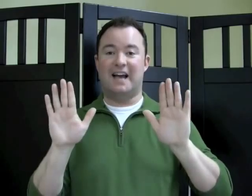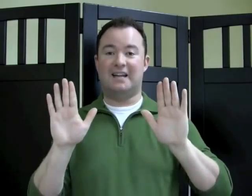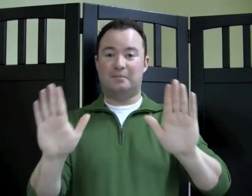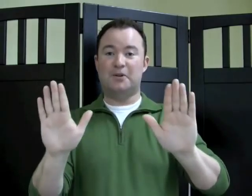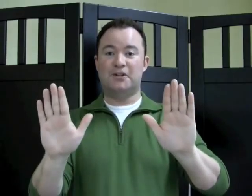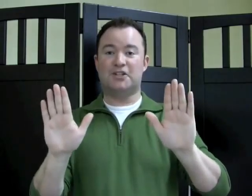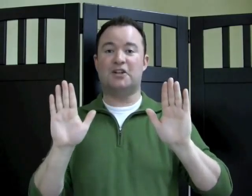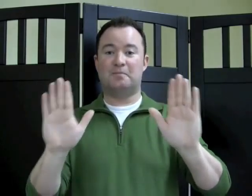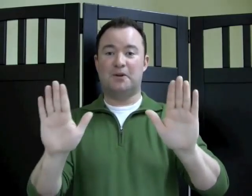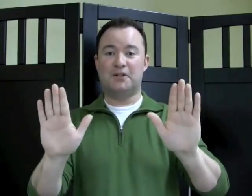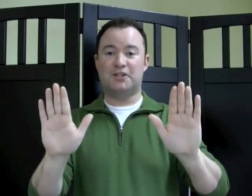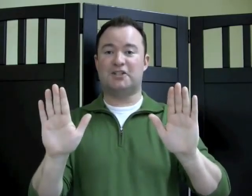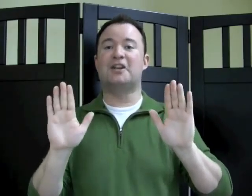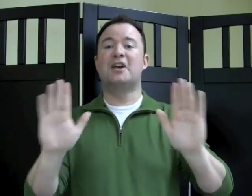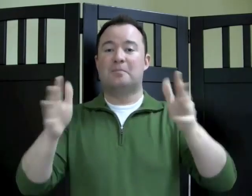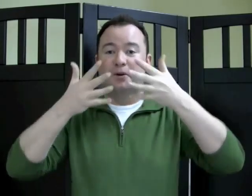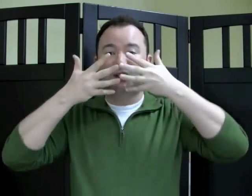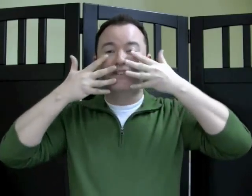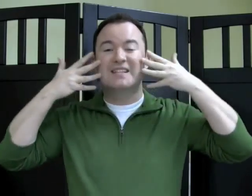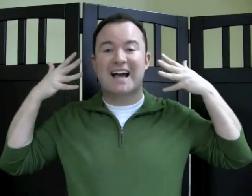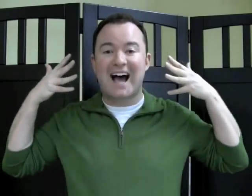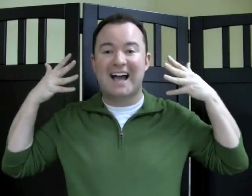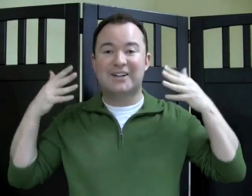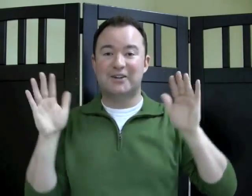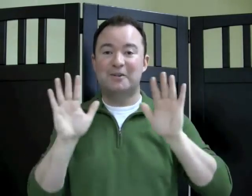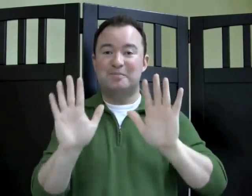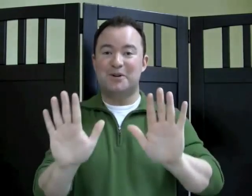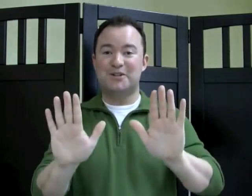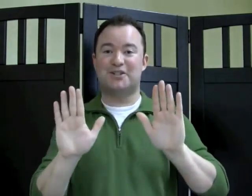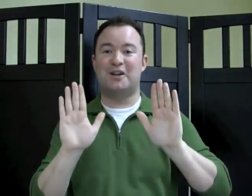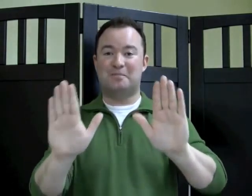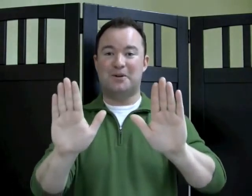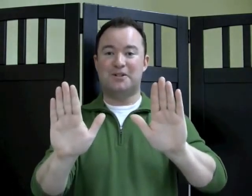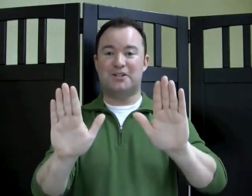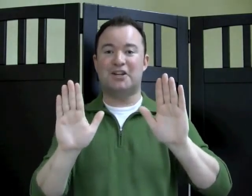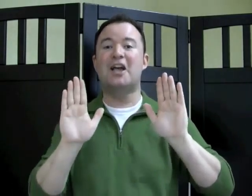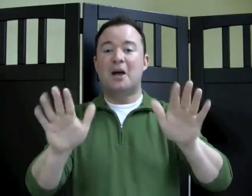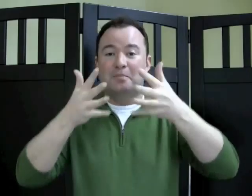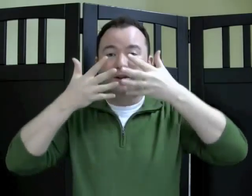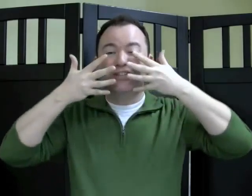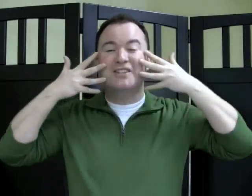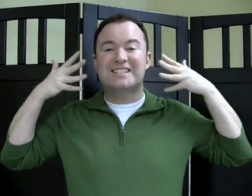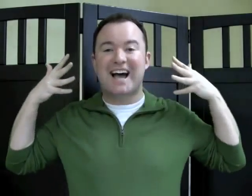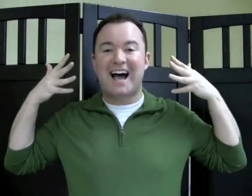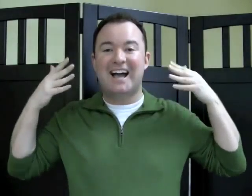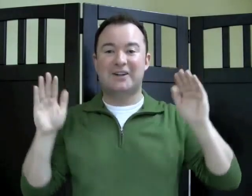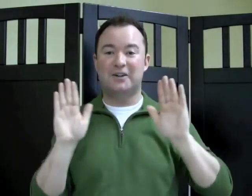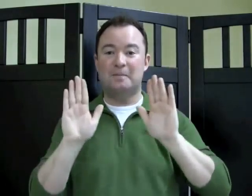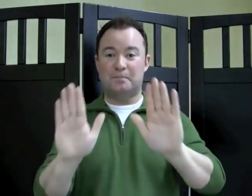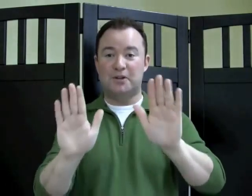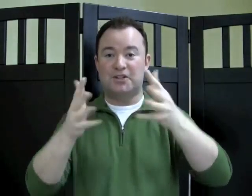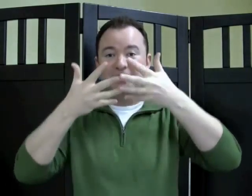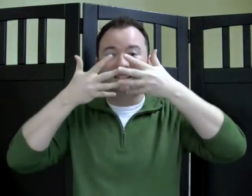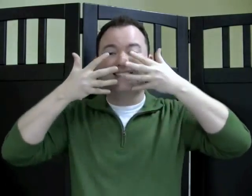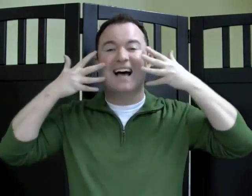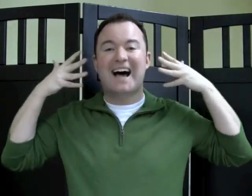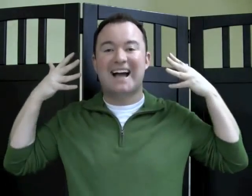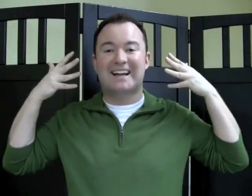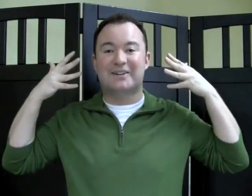gotta push, push, push the tiger, push, push. Push the tiger, push the tiger,